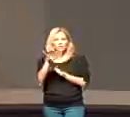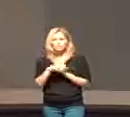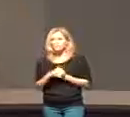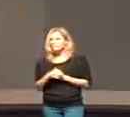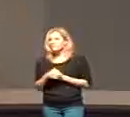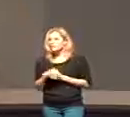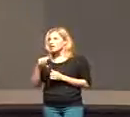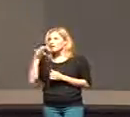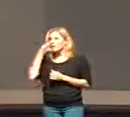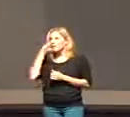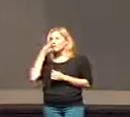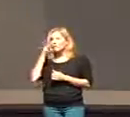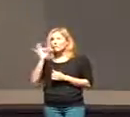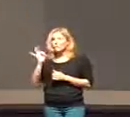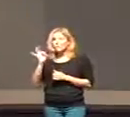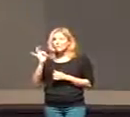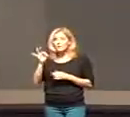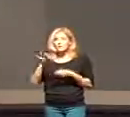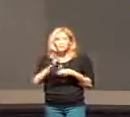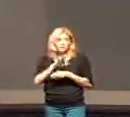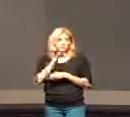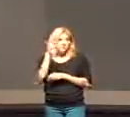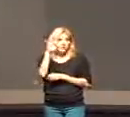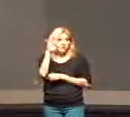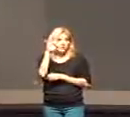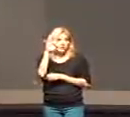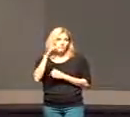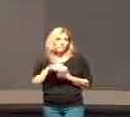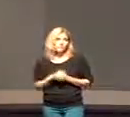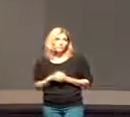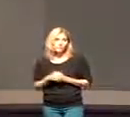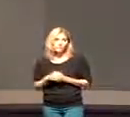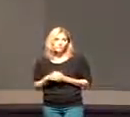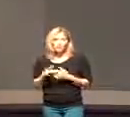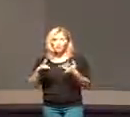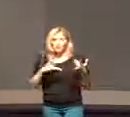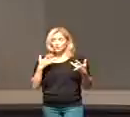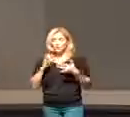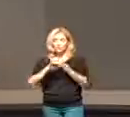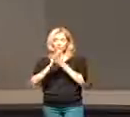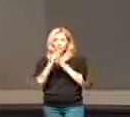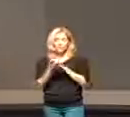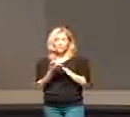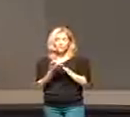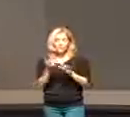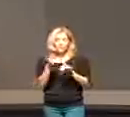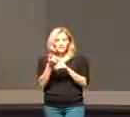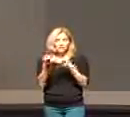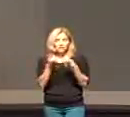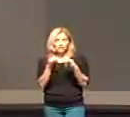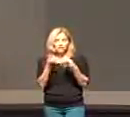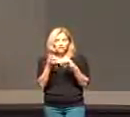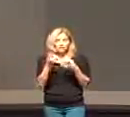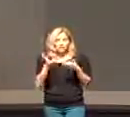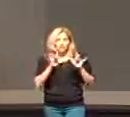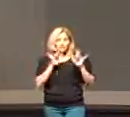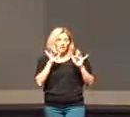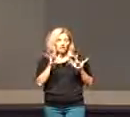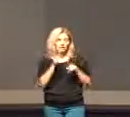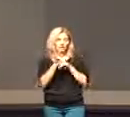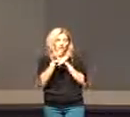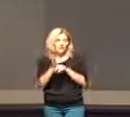the fruit of the spirit is joy peace self control gentleness